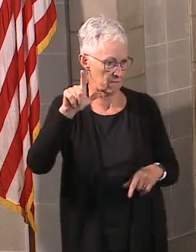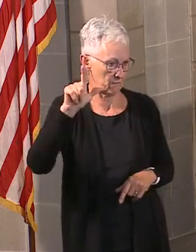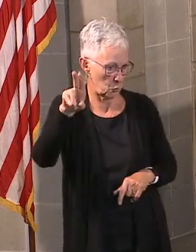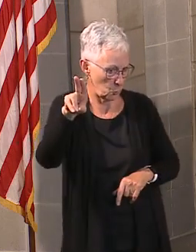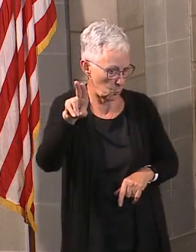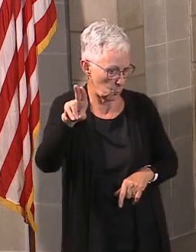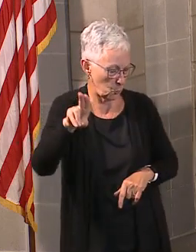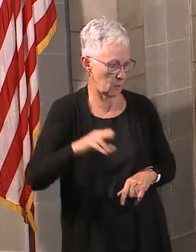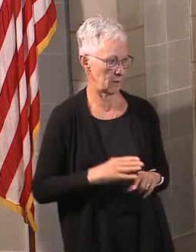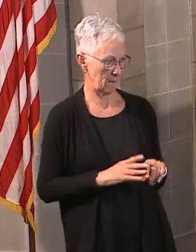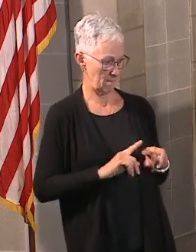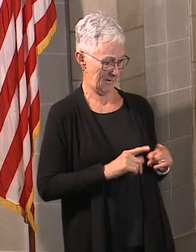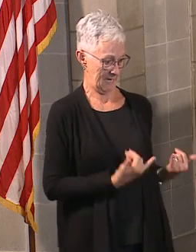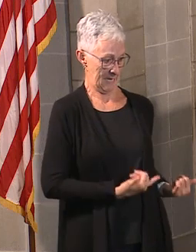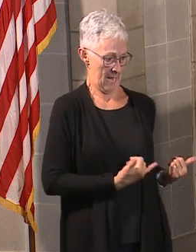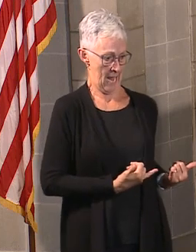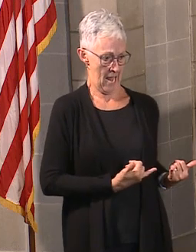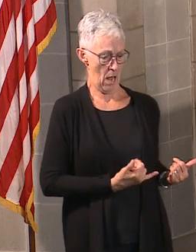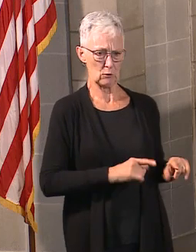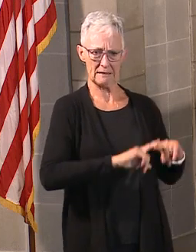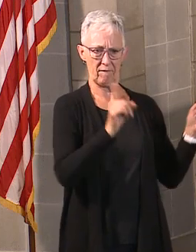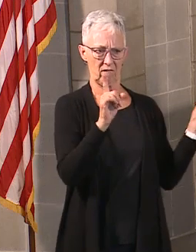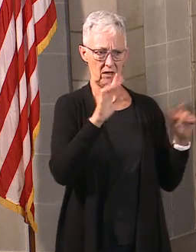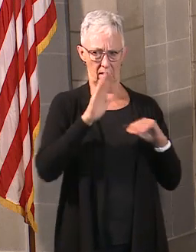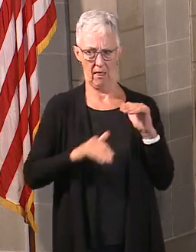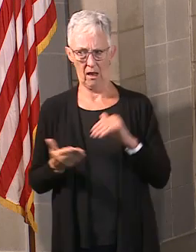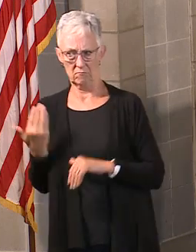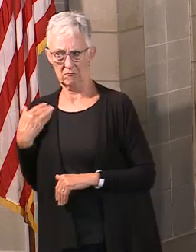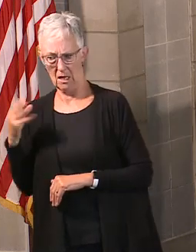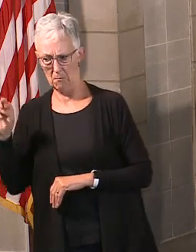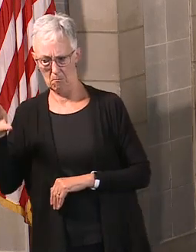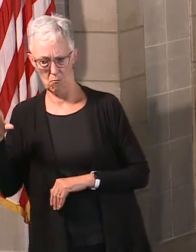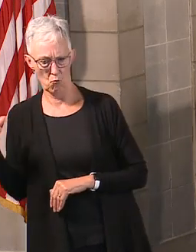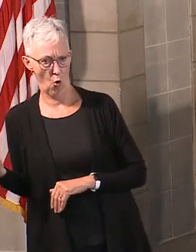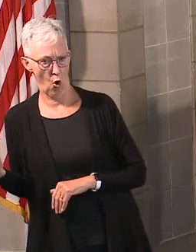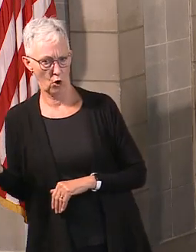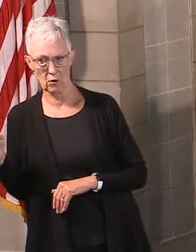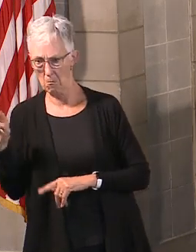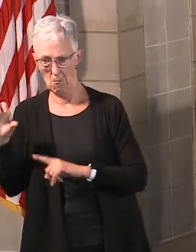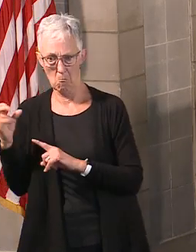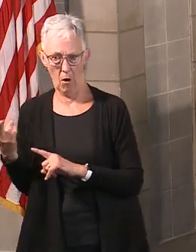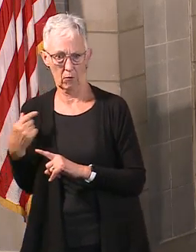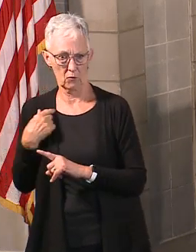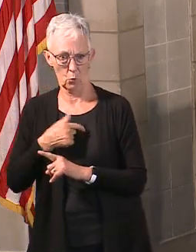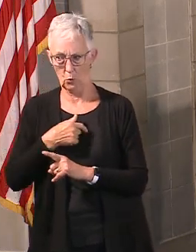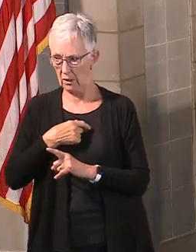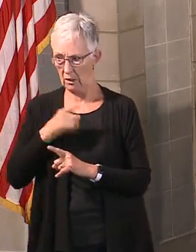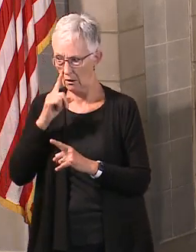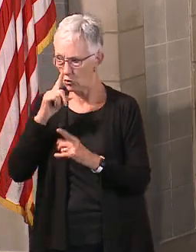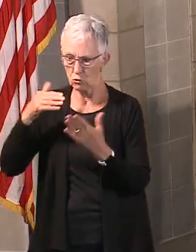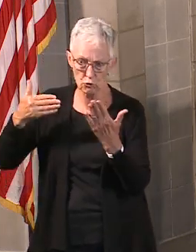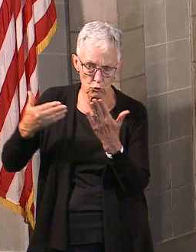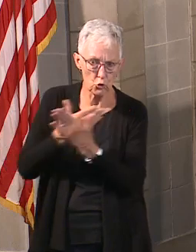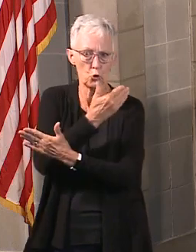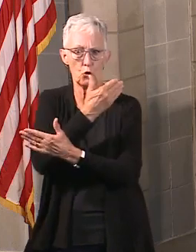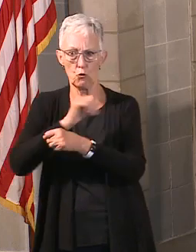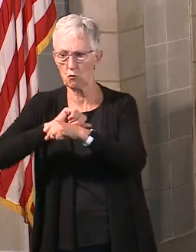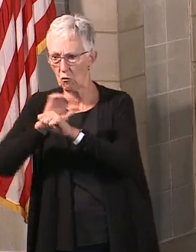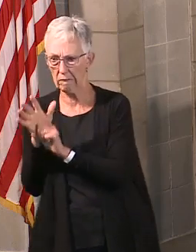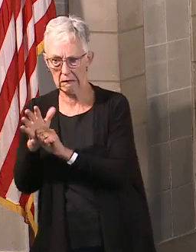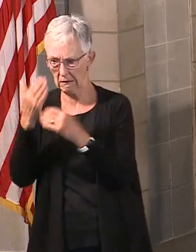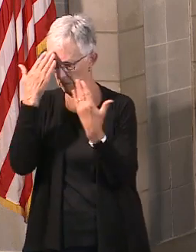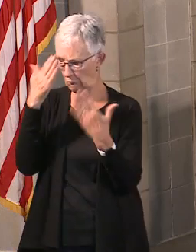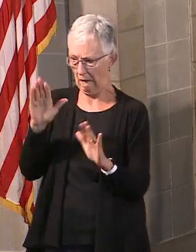position now than we were in March. In March, there was a lot we didn't know about the virus. Now we know, for example, at least